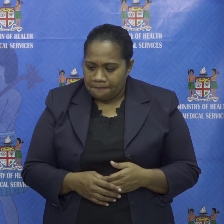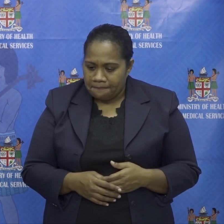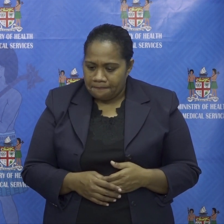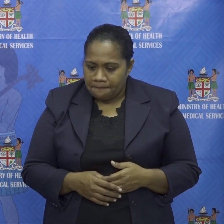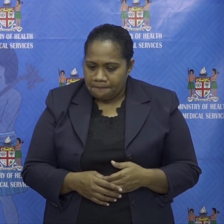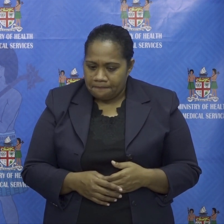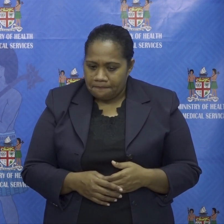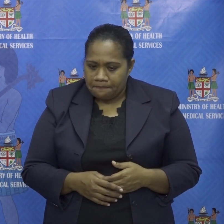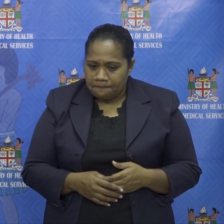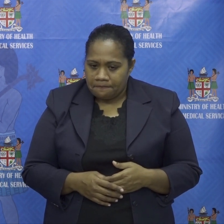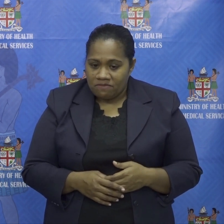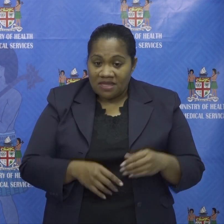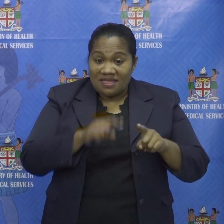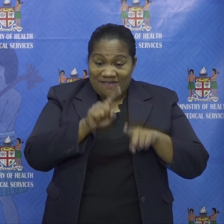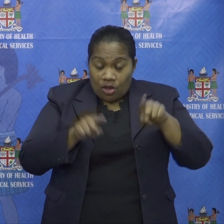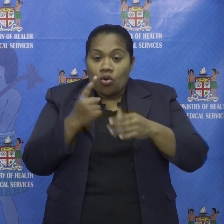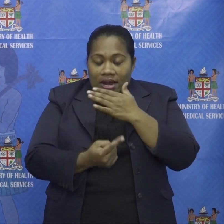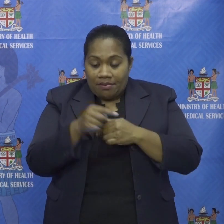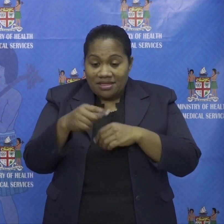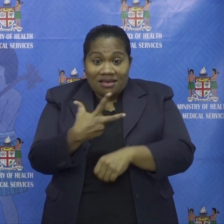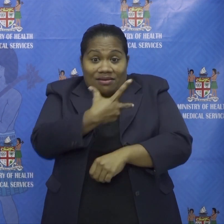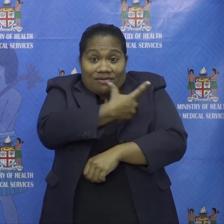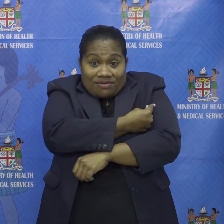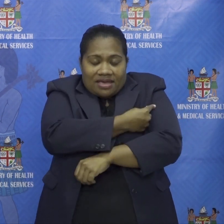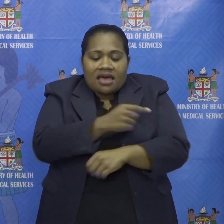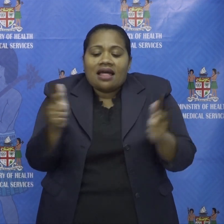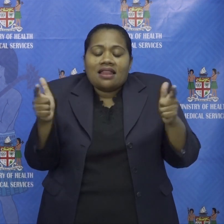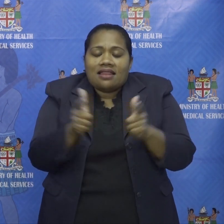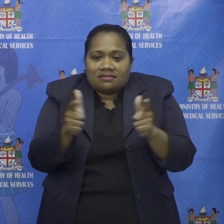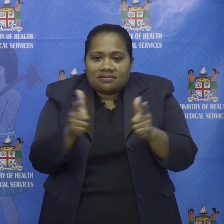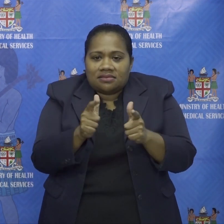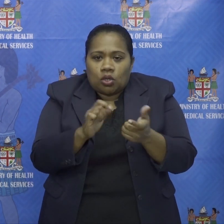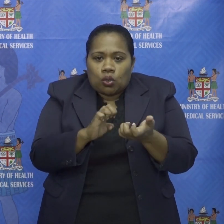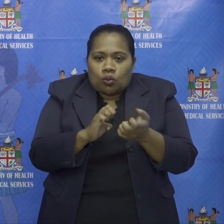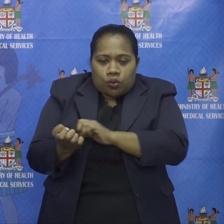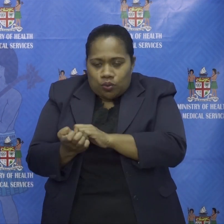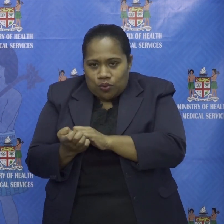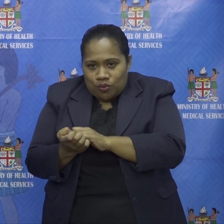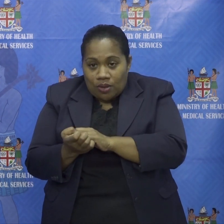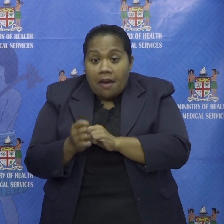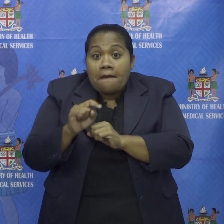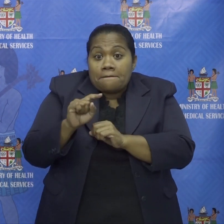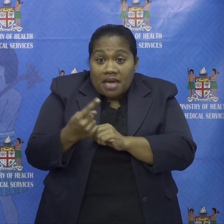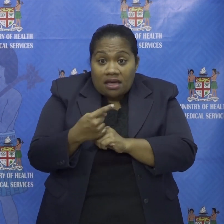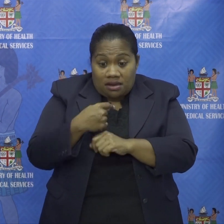vaccine has less impact on the on the on the variant okay as far as far i know